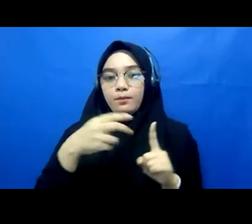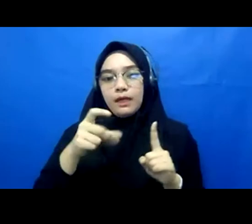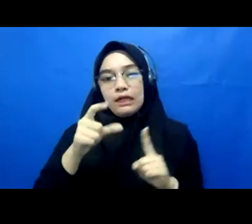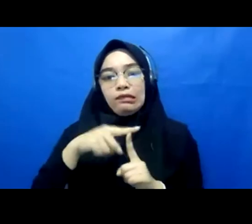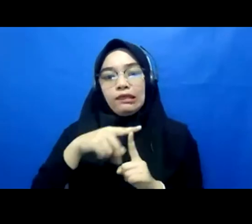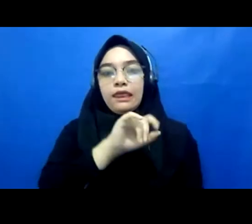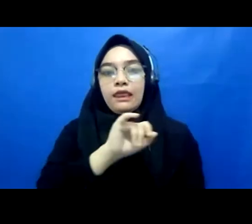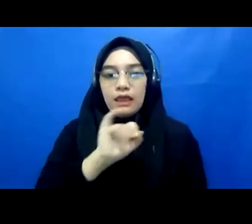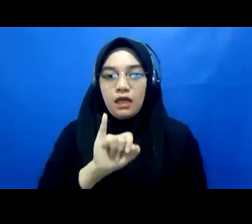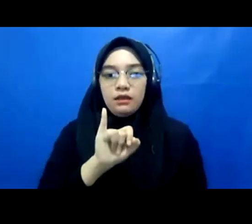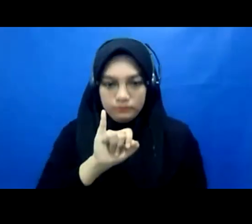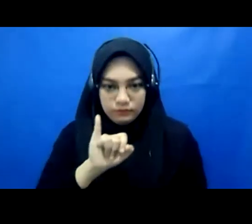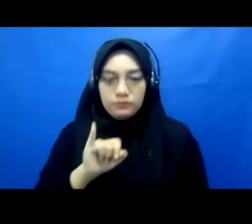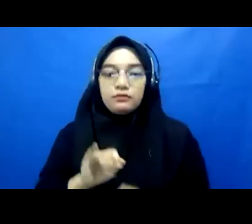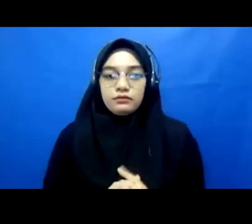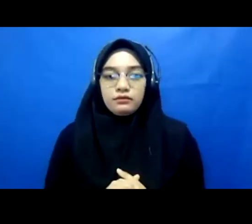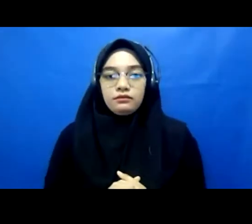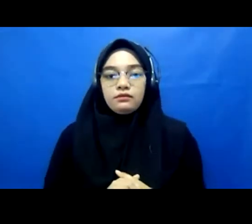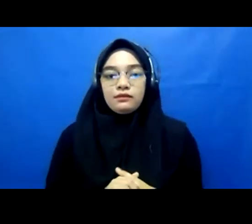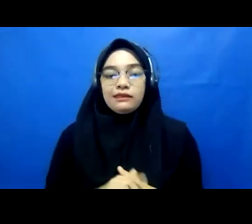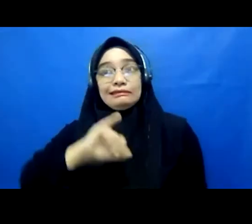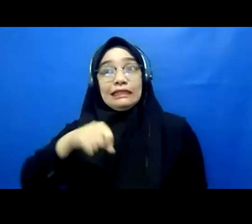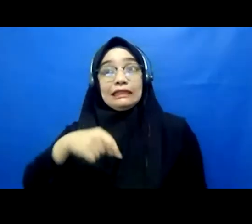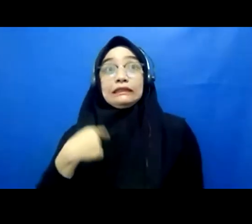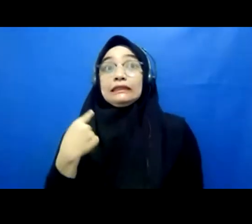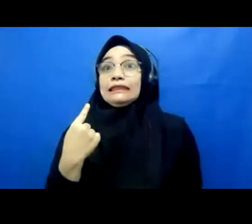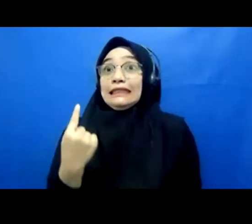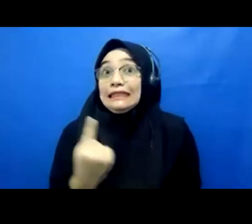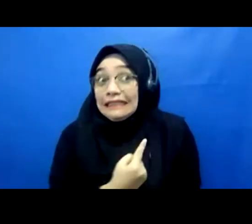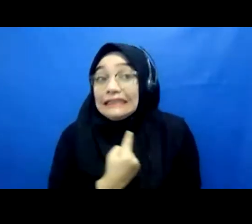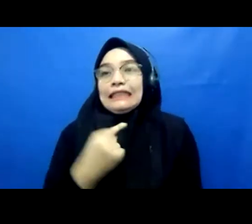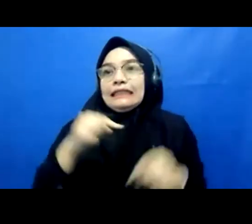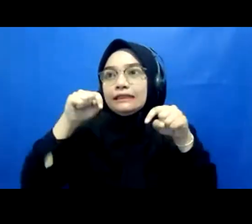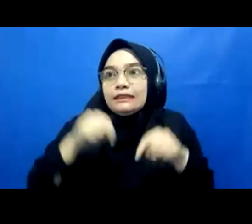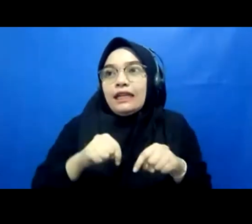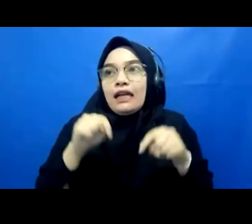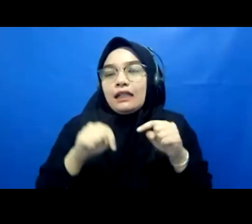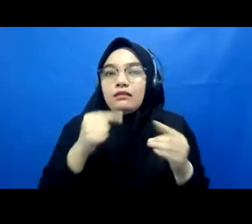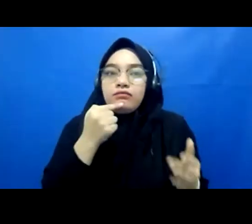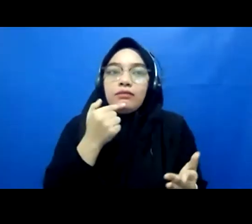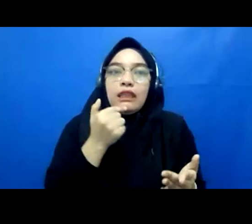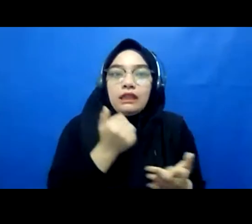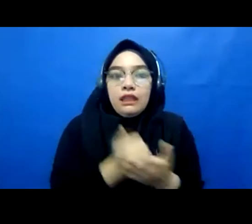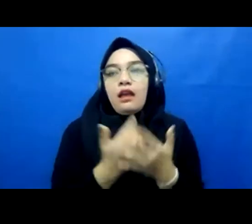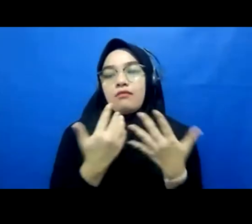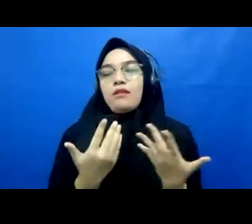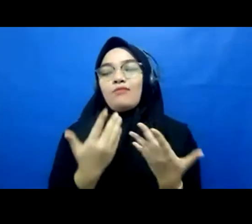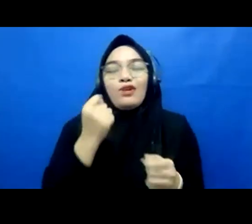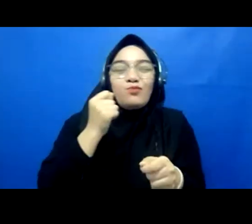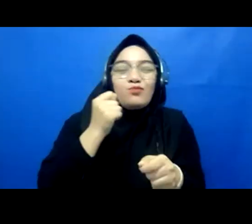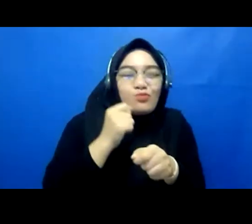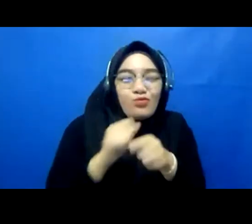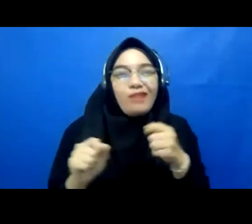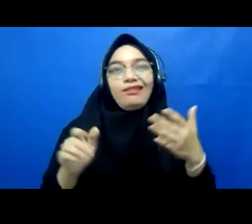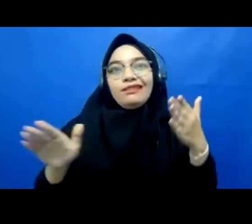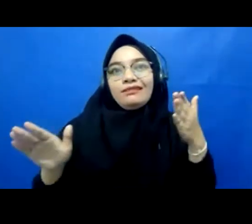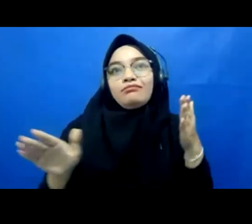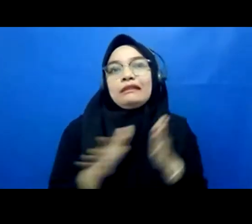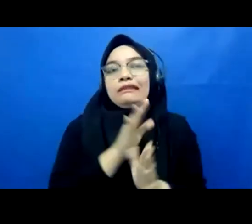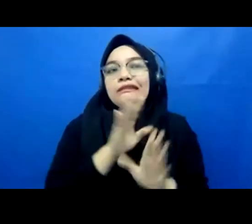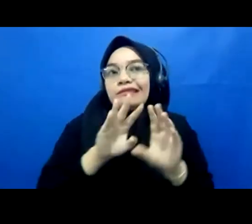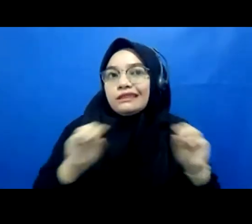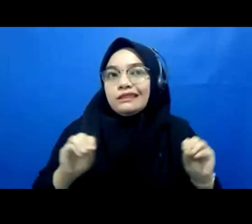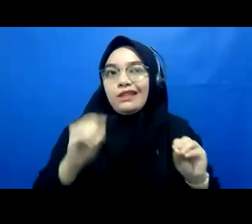so the idea now is to create jobs i don't know whether you hear me the music is blasting at the back so create job for them